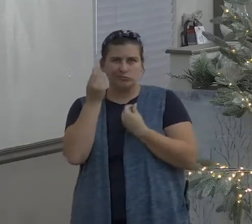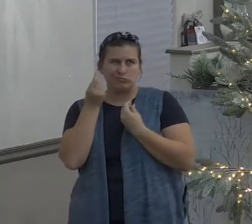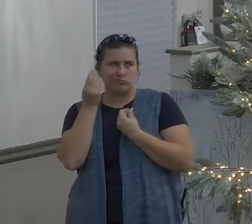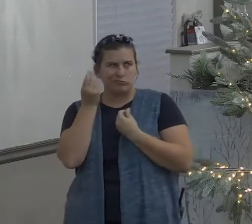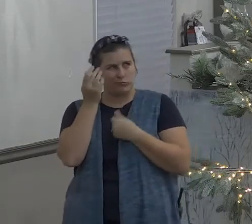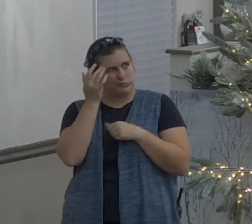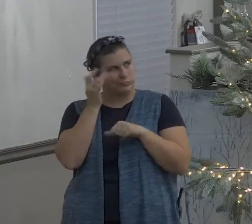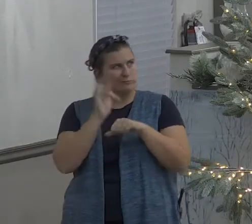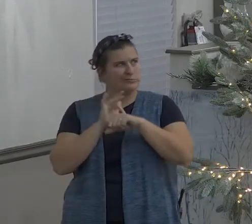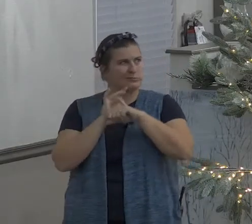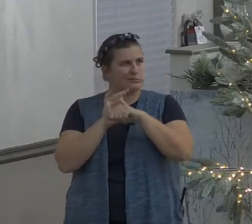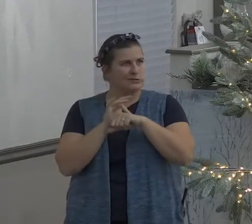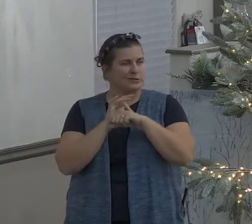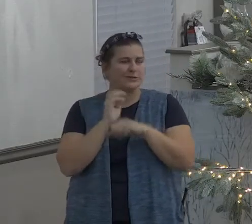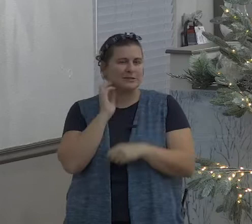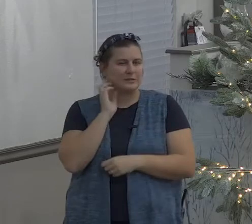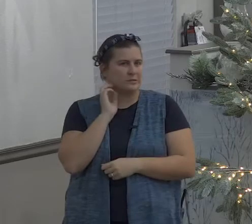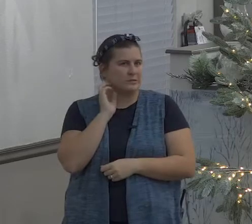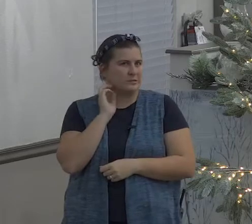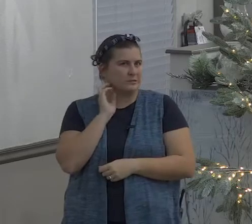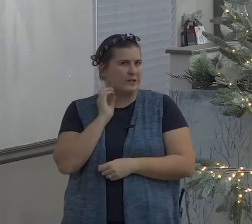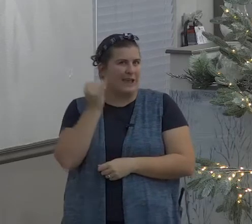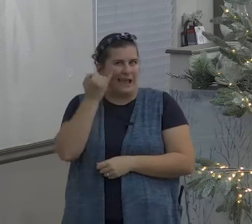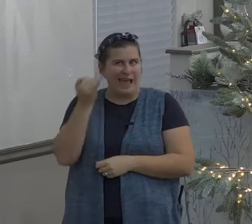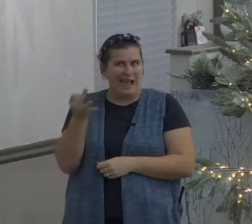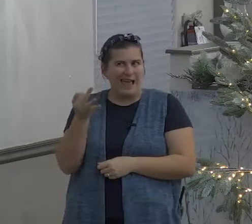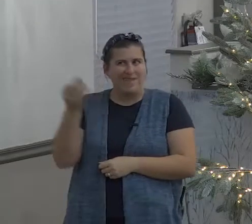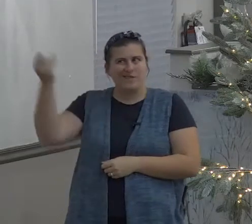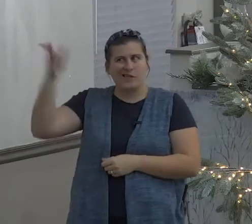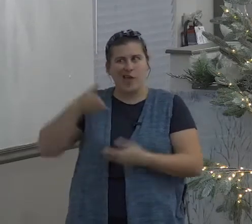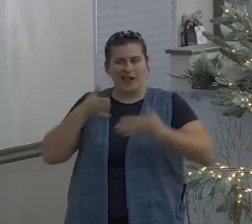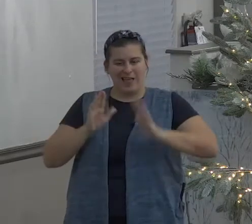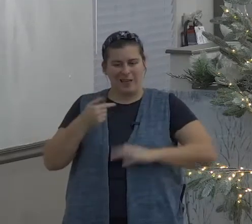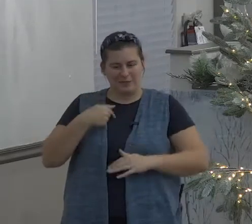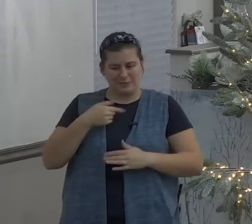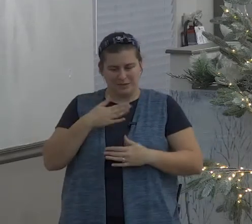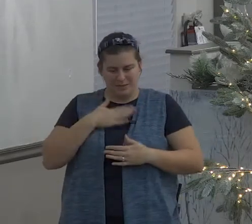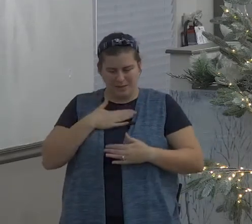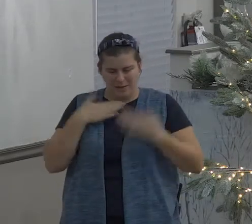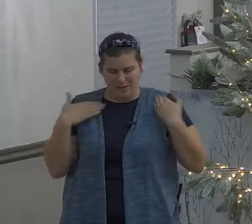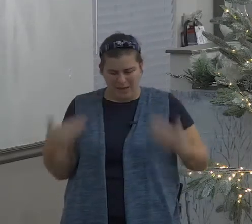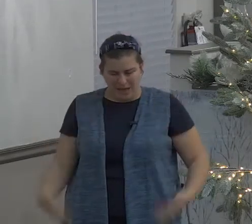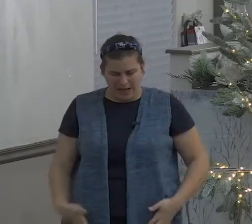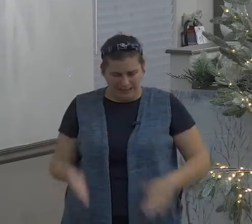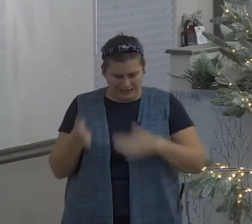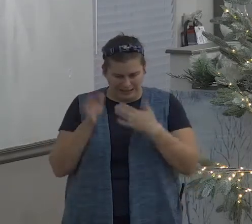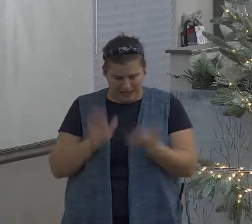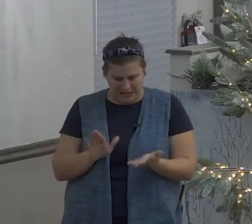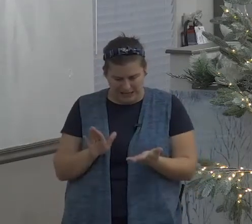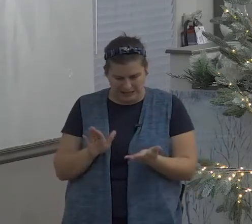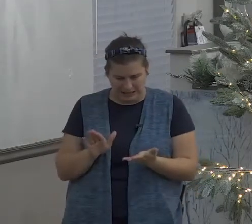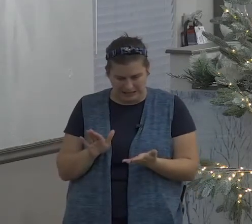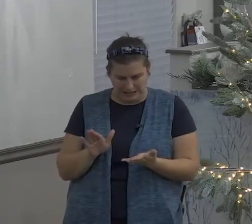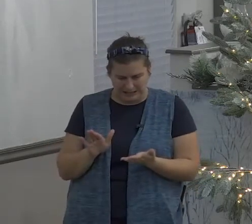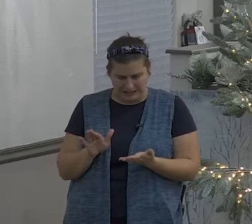but you know this thing of death can sometimes cause us to wonder